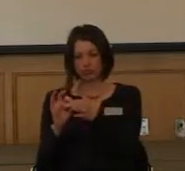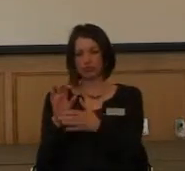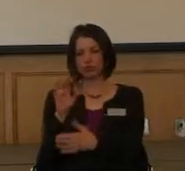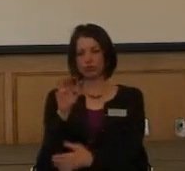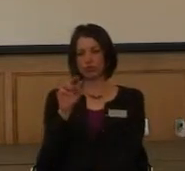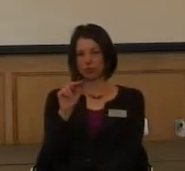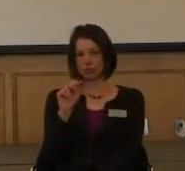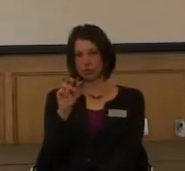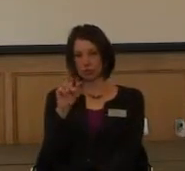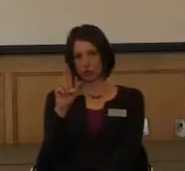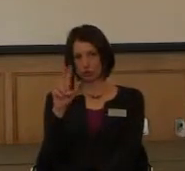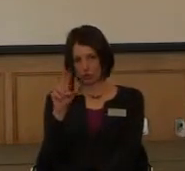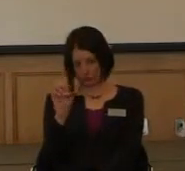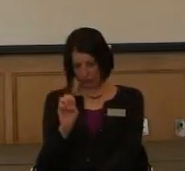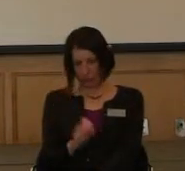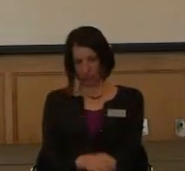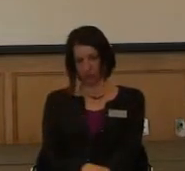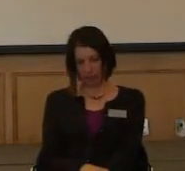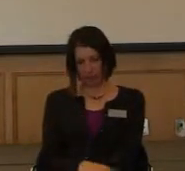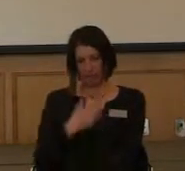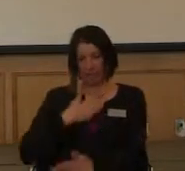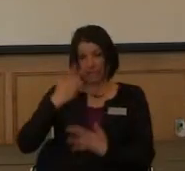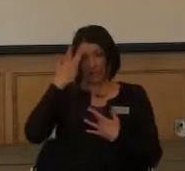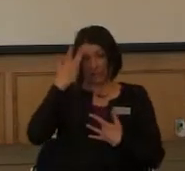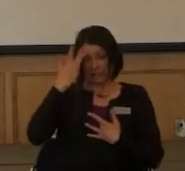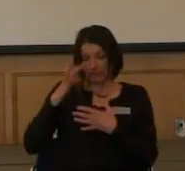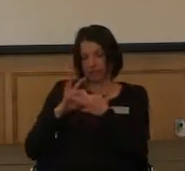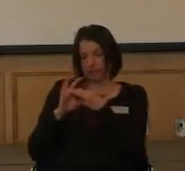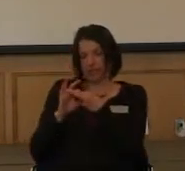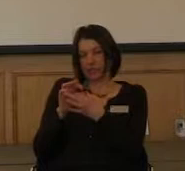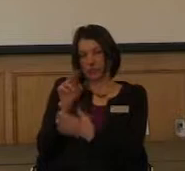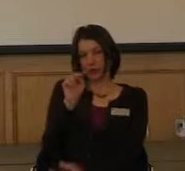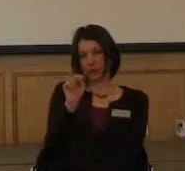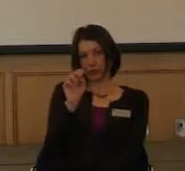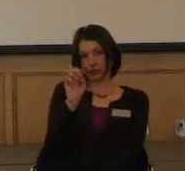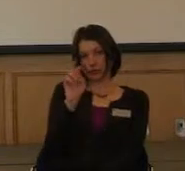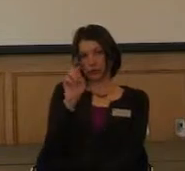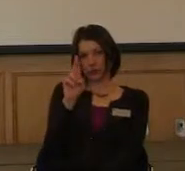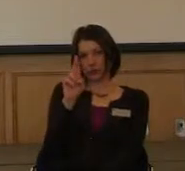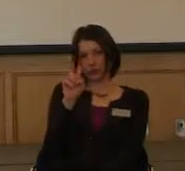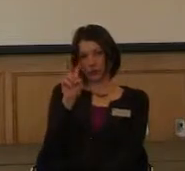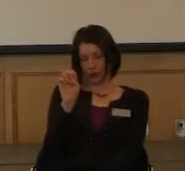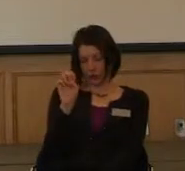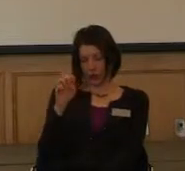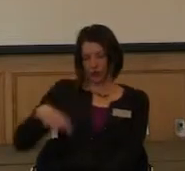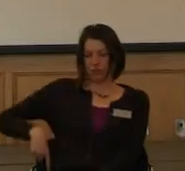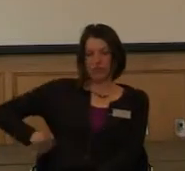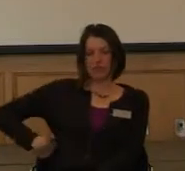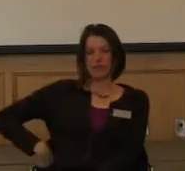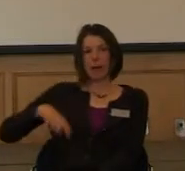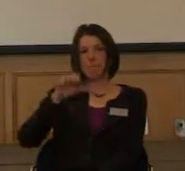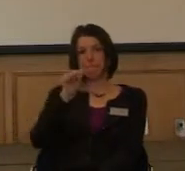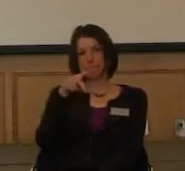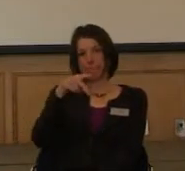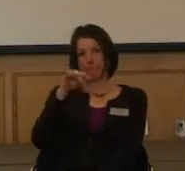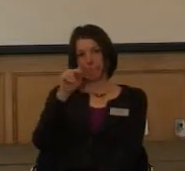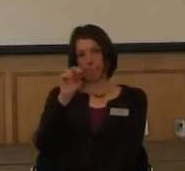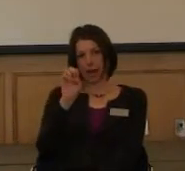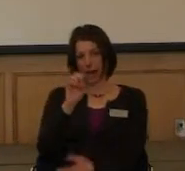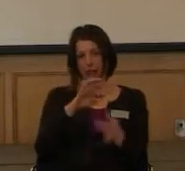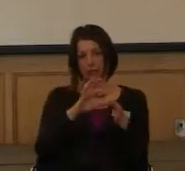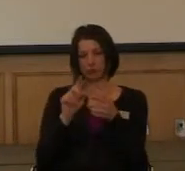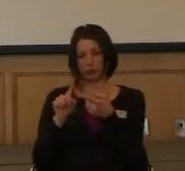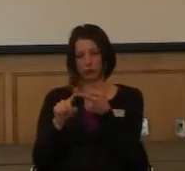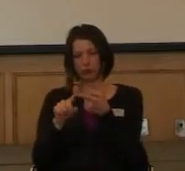particular disease is with the nerves that go from the spine to the muscle. They have a